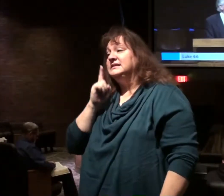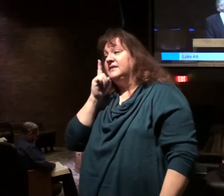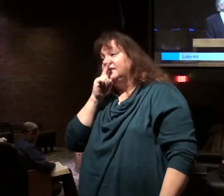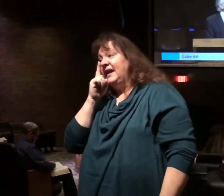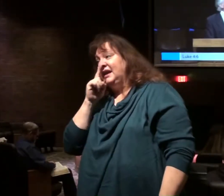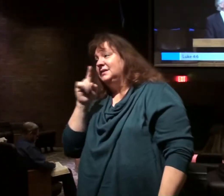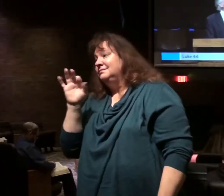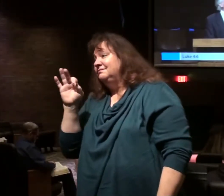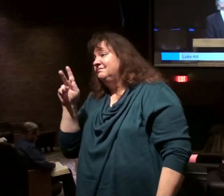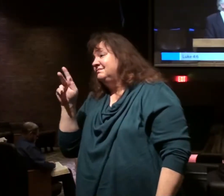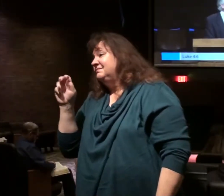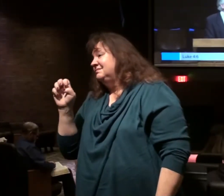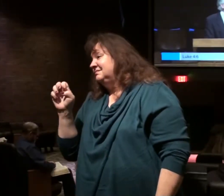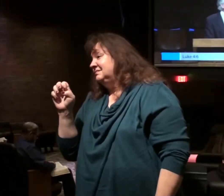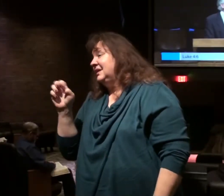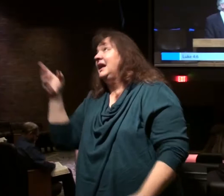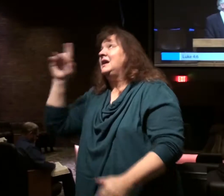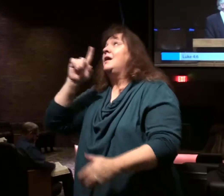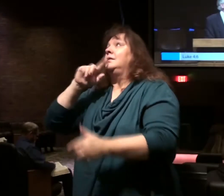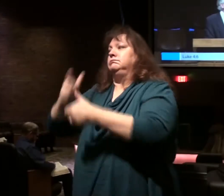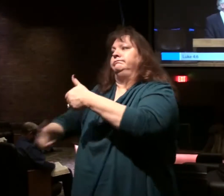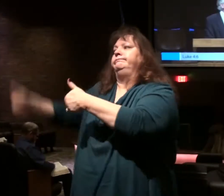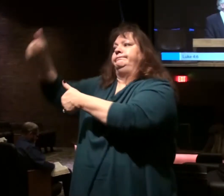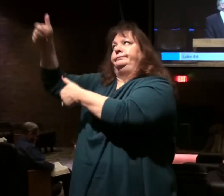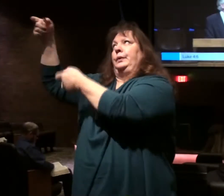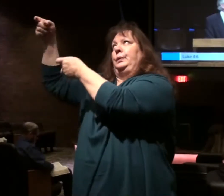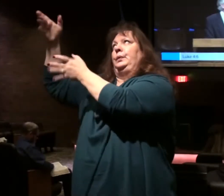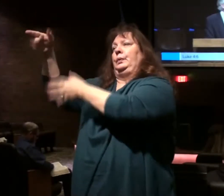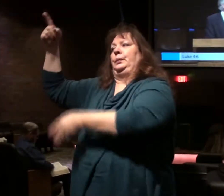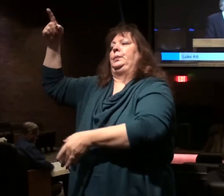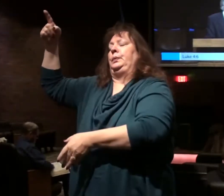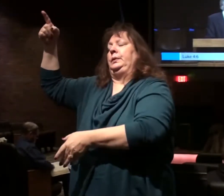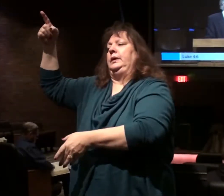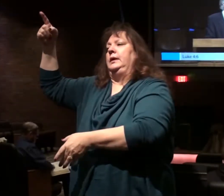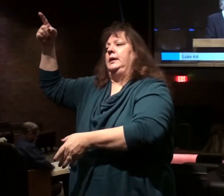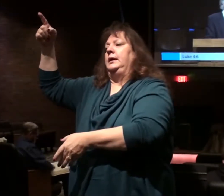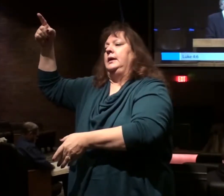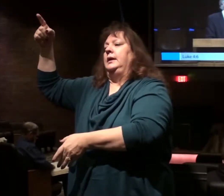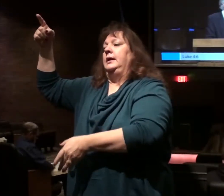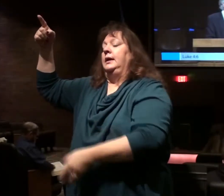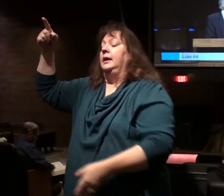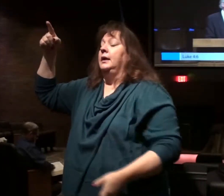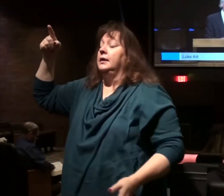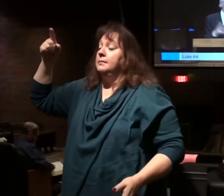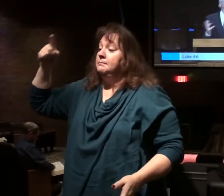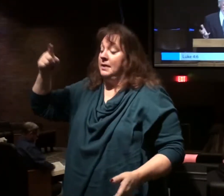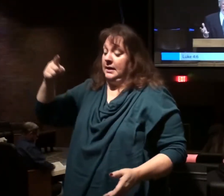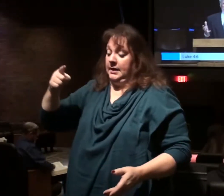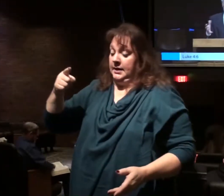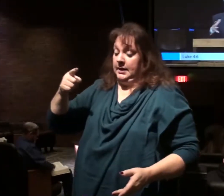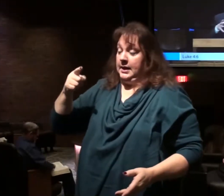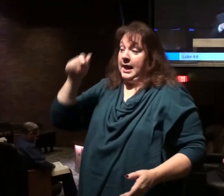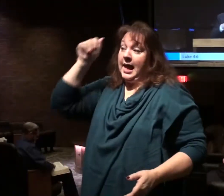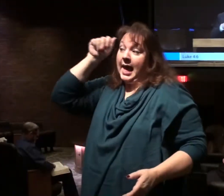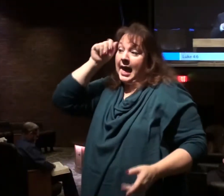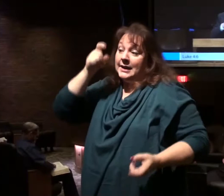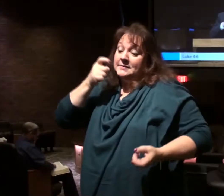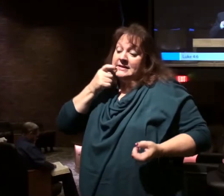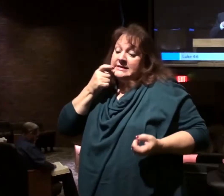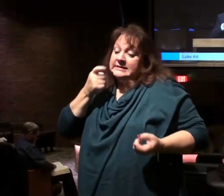And God rules over all. In the plan of God, with the sin of Adam,